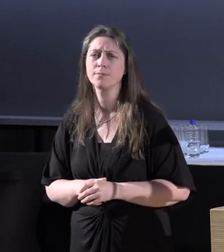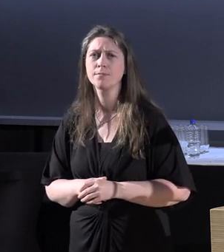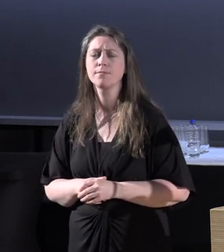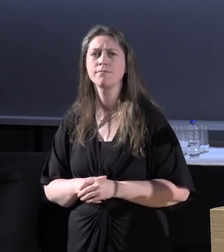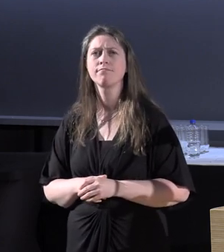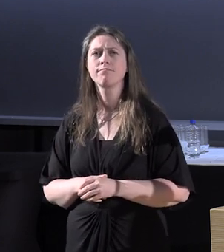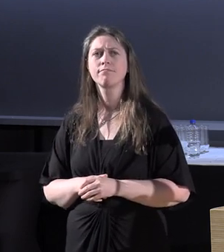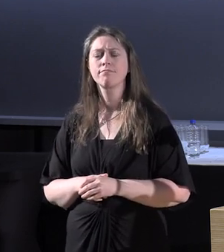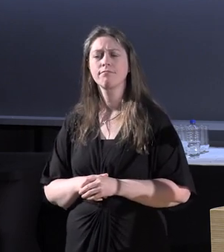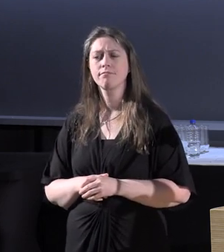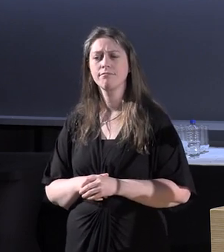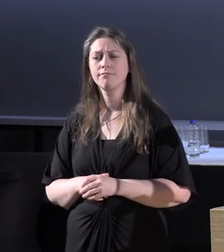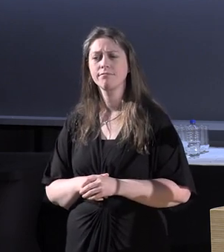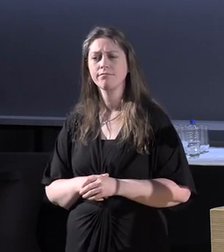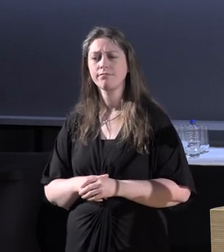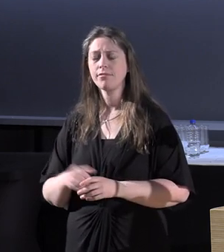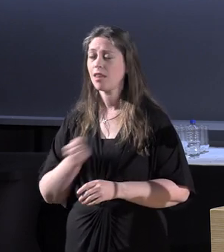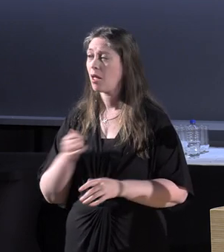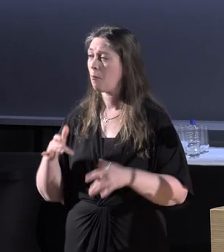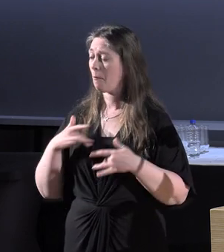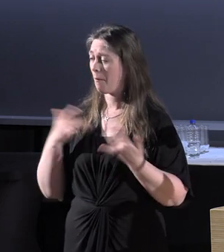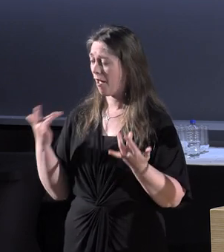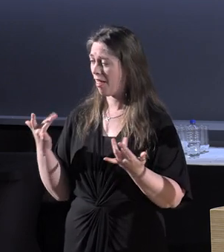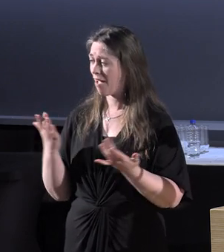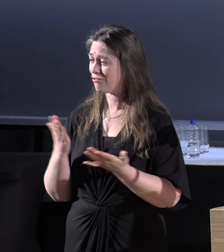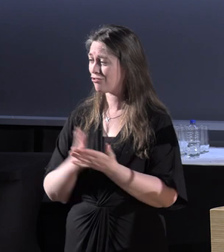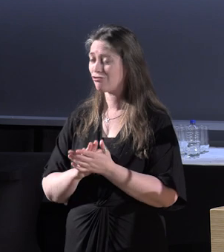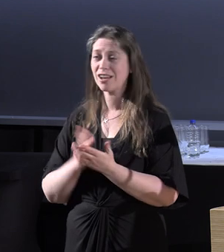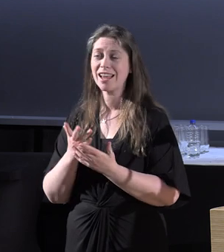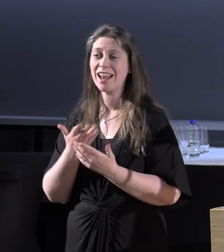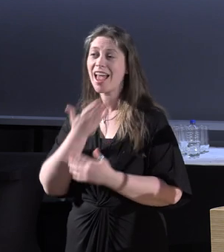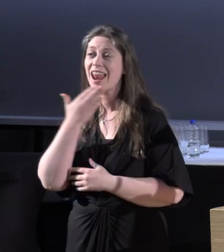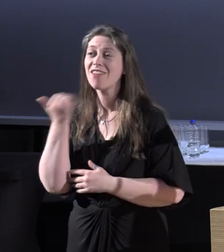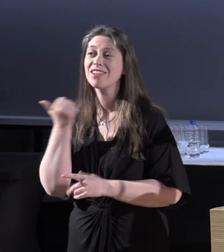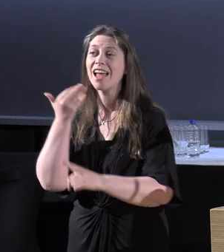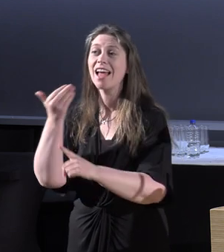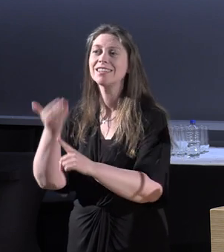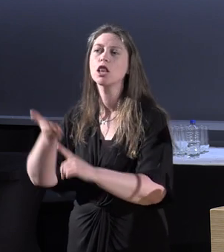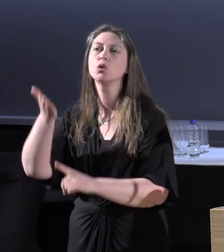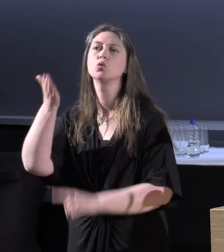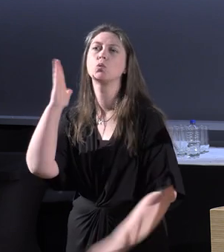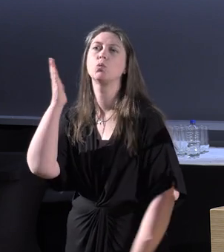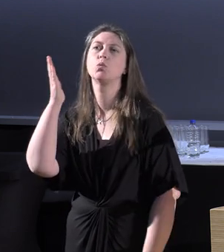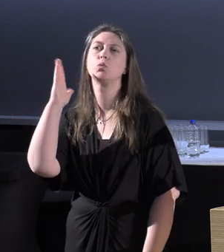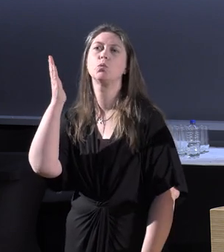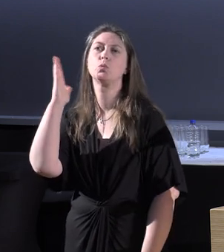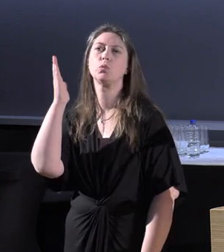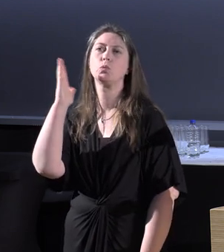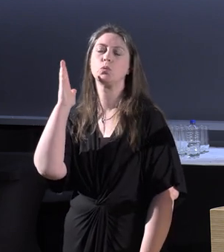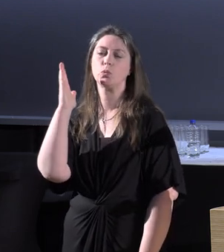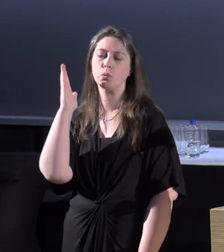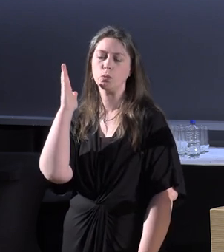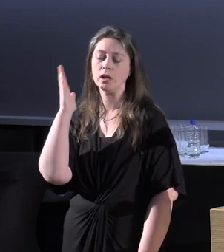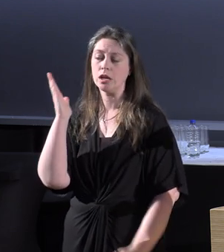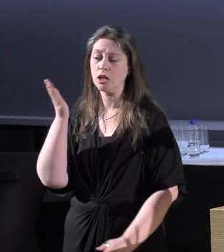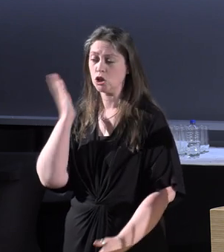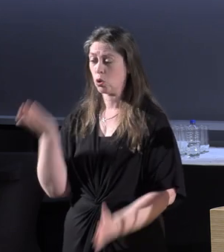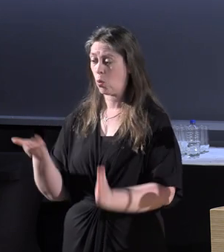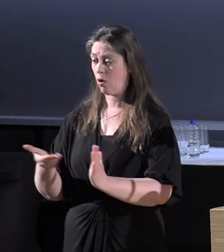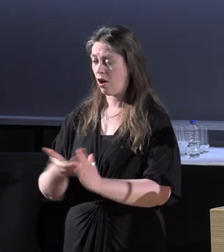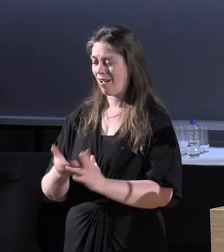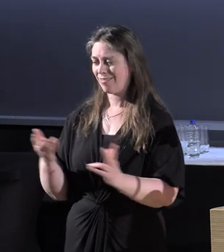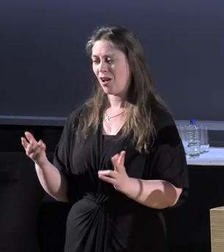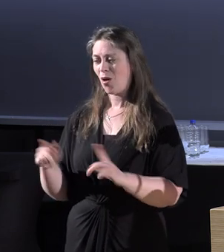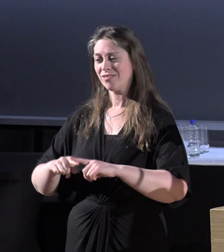By the time, you know, my life was really, really charmed until I went to school. When I entered school, it became an issue